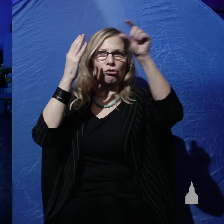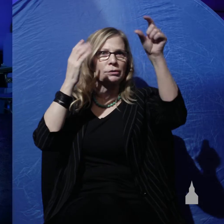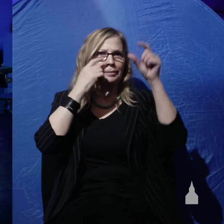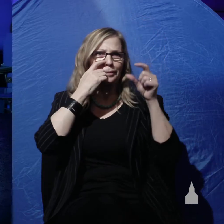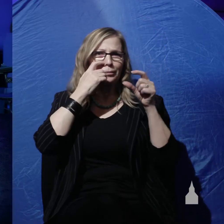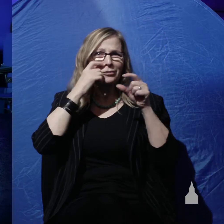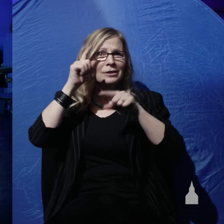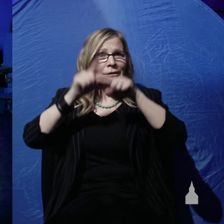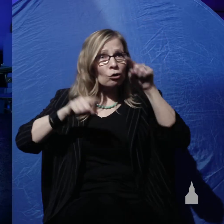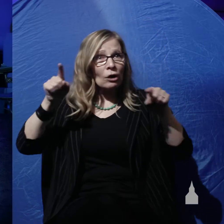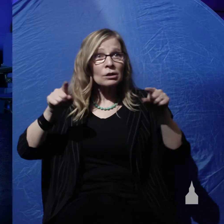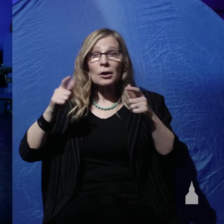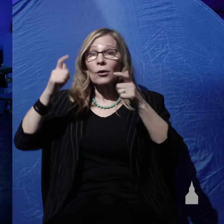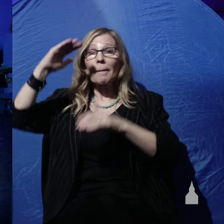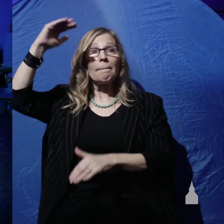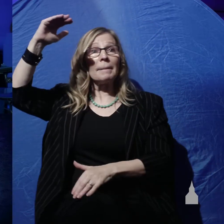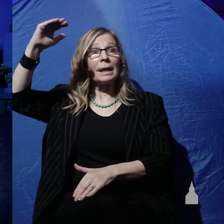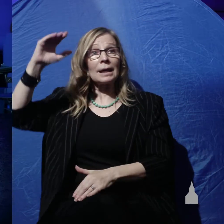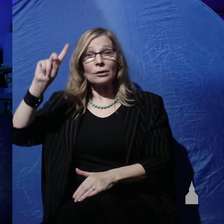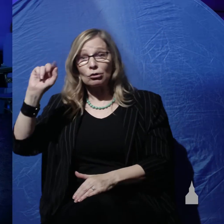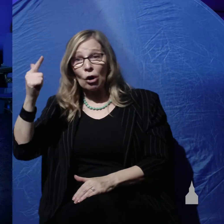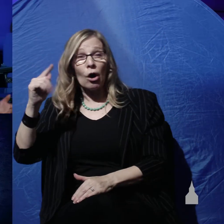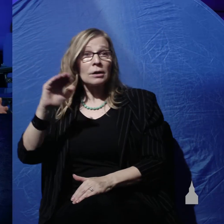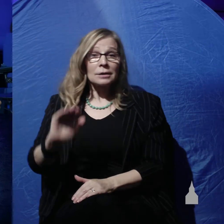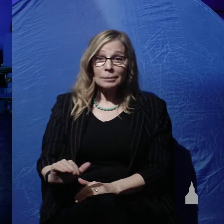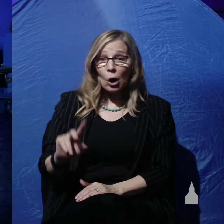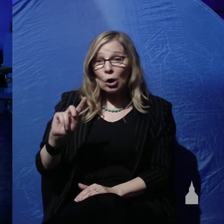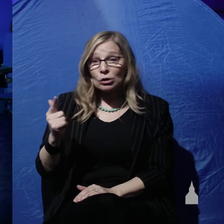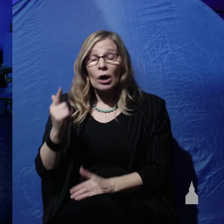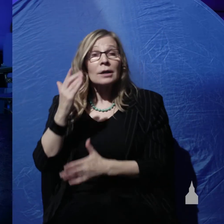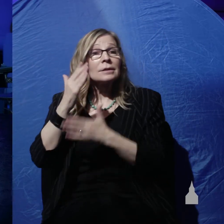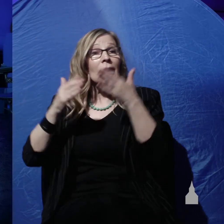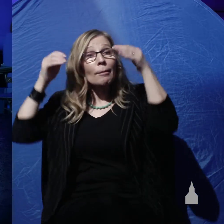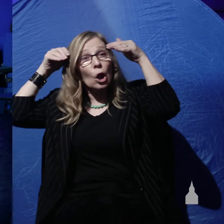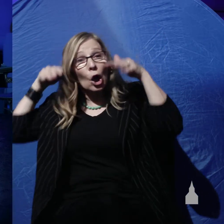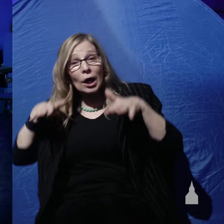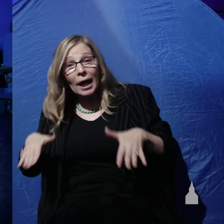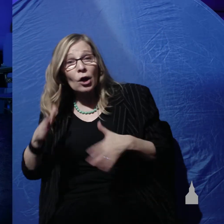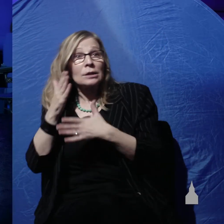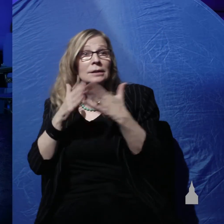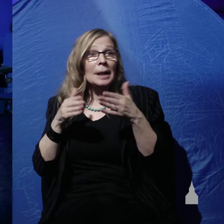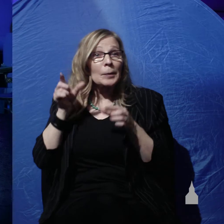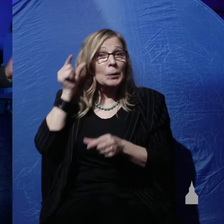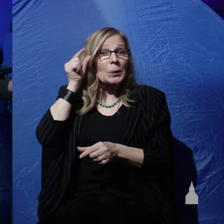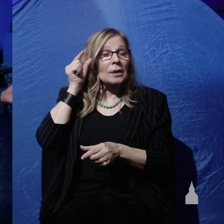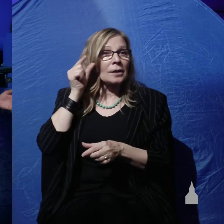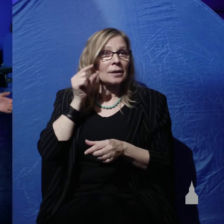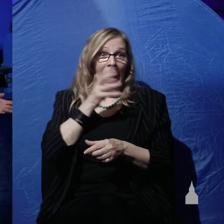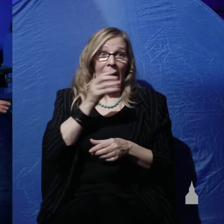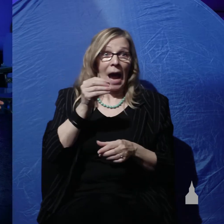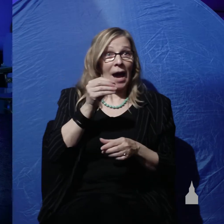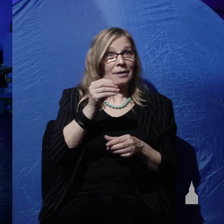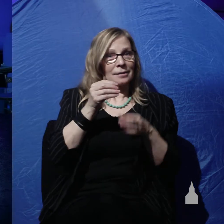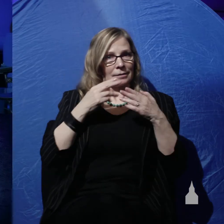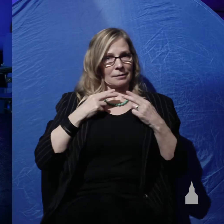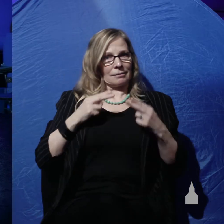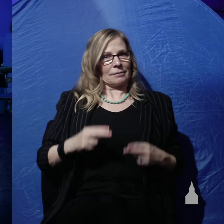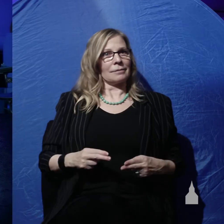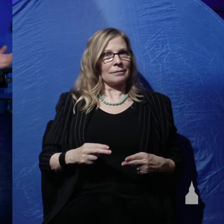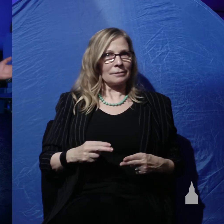you have big dogs and small dogs and dogs with long hair and dogs with short hair. And you have mankind where there's lots of